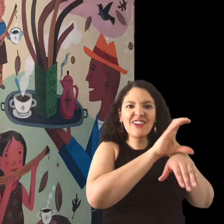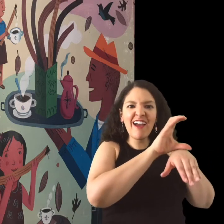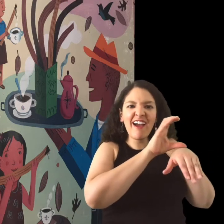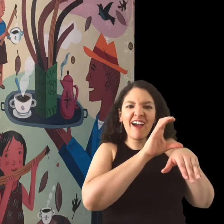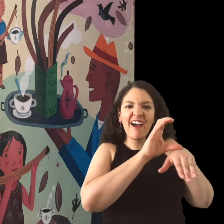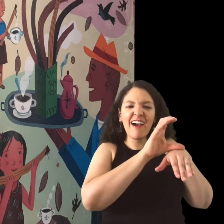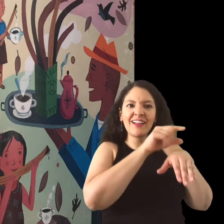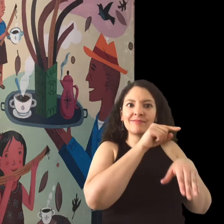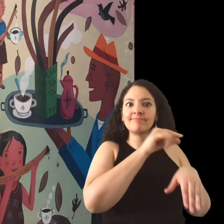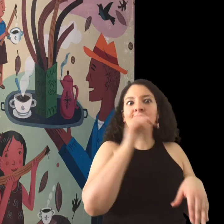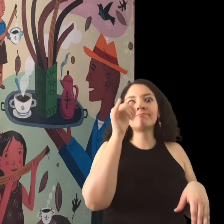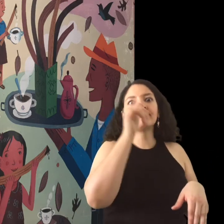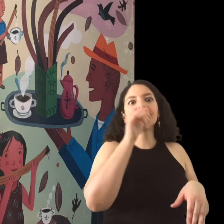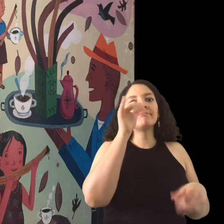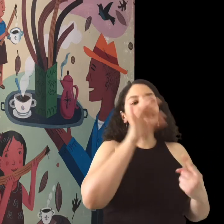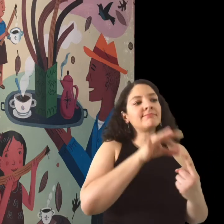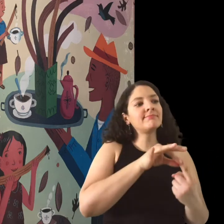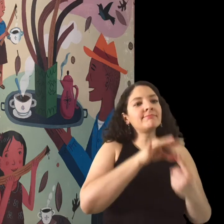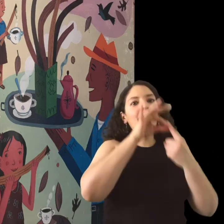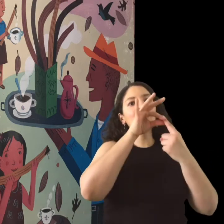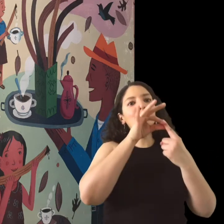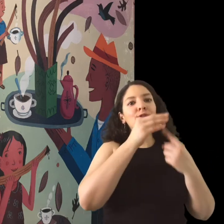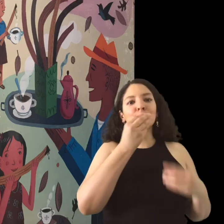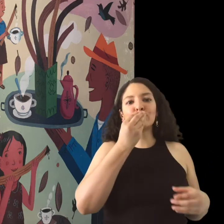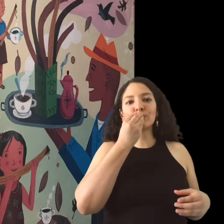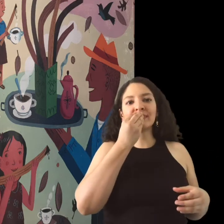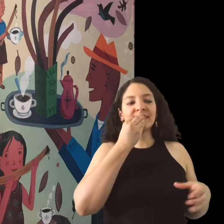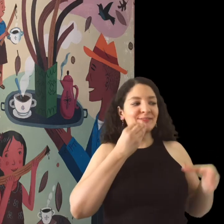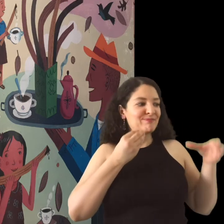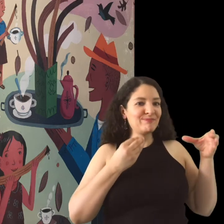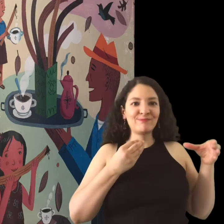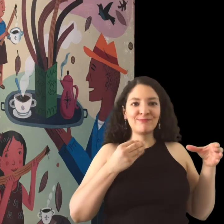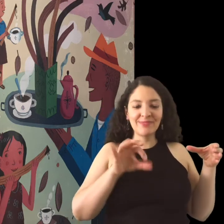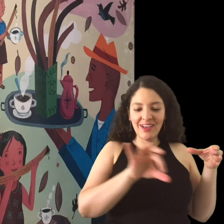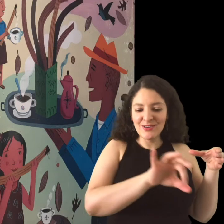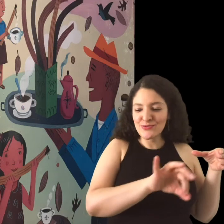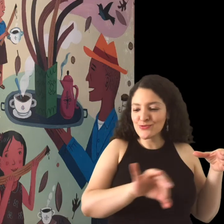And homemade chocolate. A special treat.